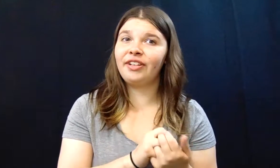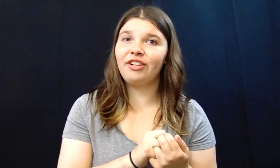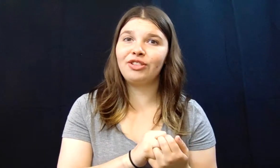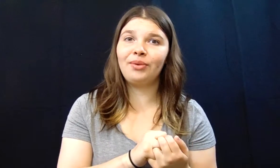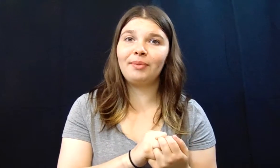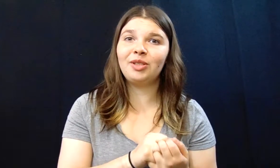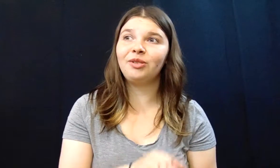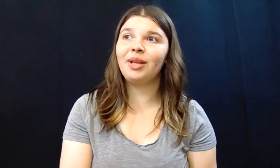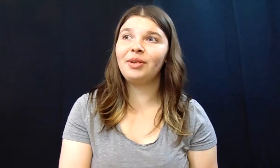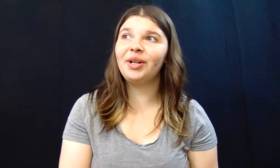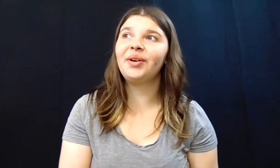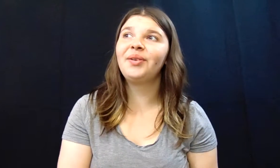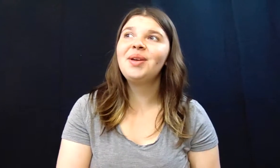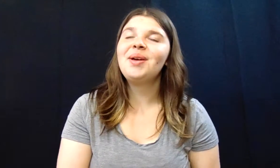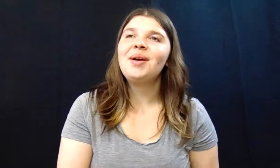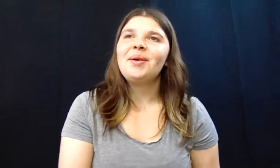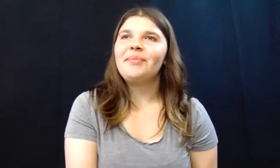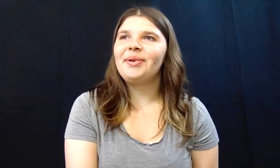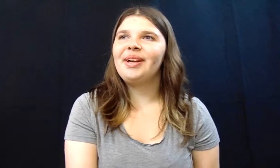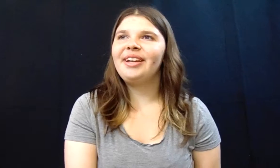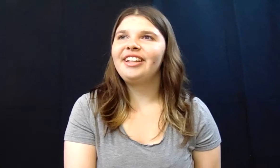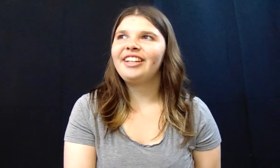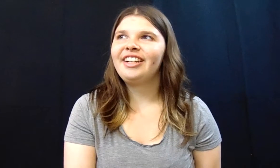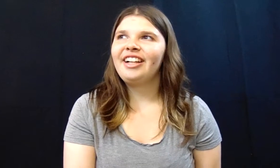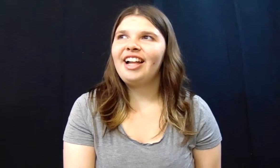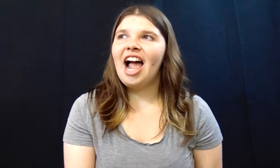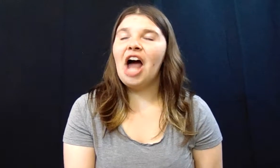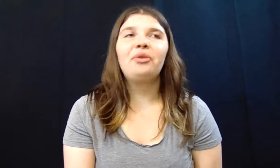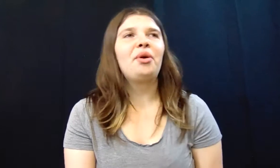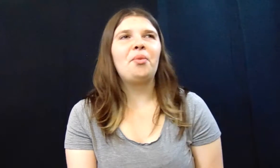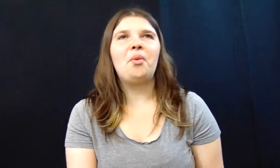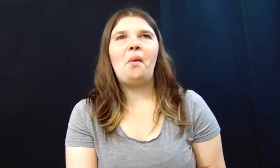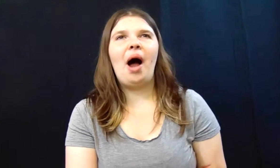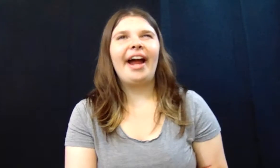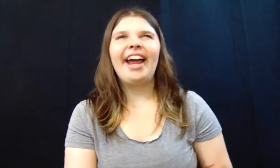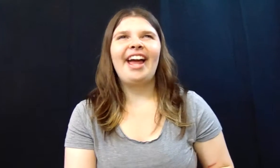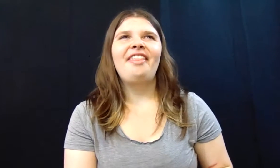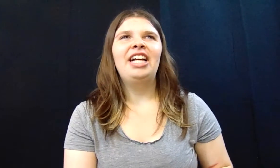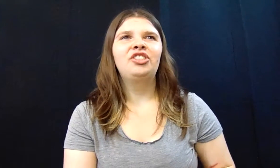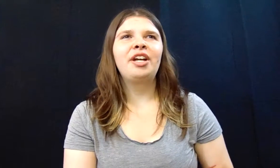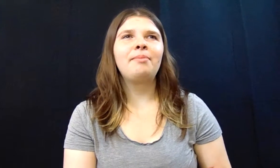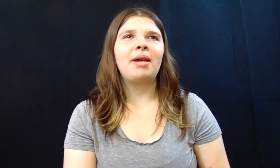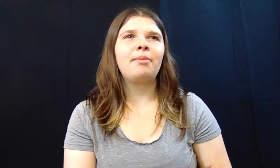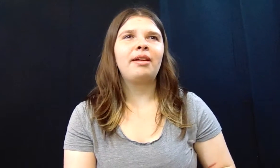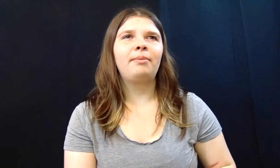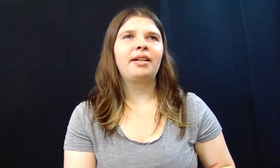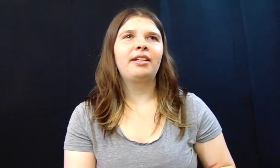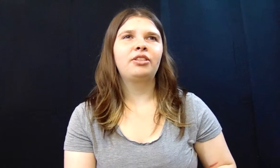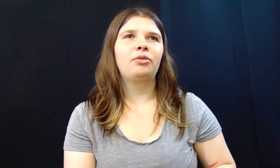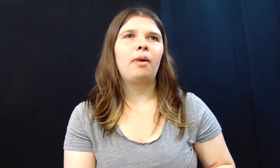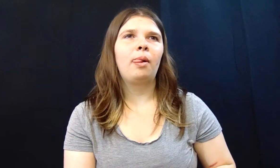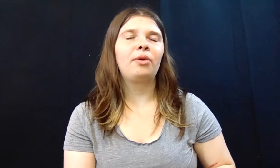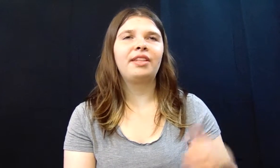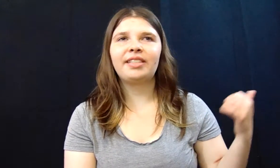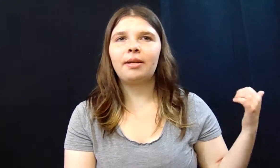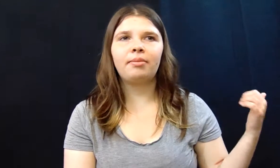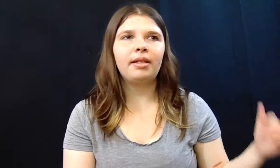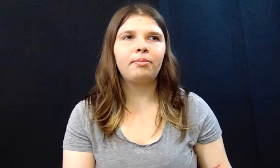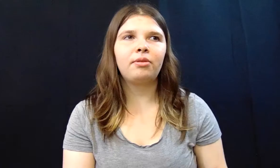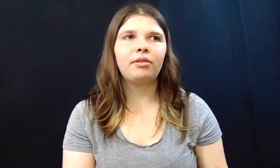videos you want me to let me know but I don't know why I had that dream maybe because with the same people